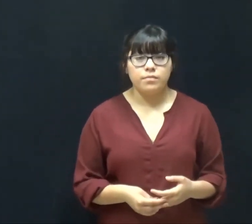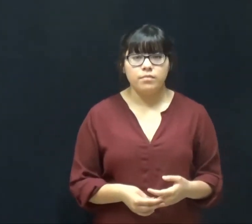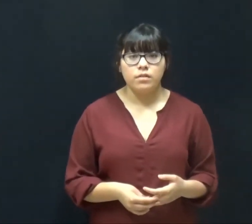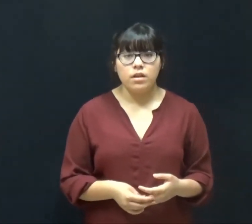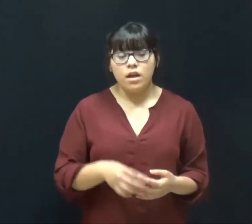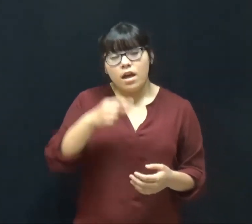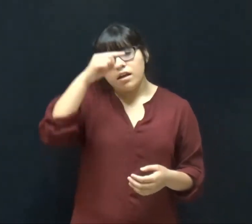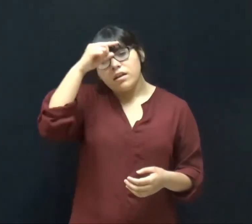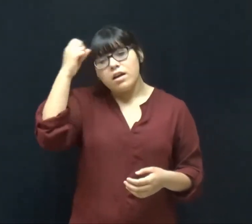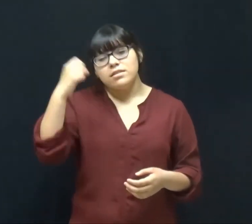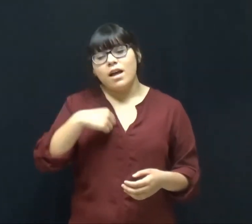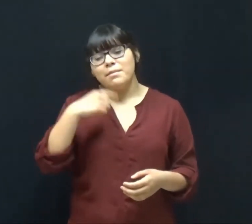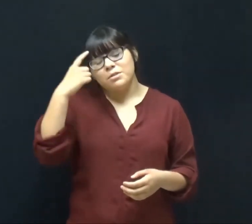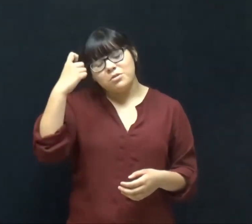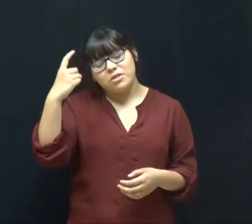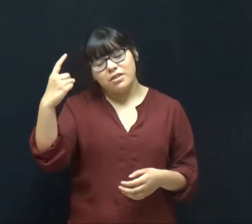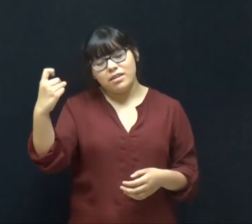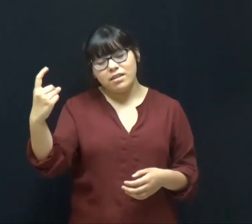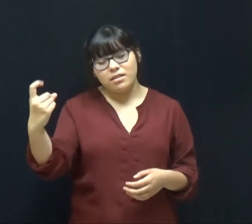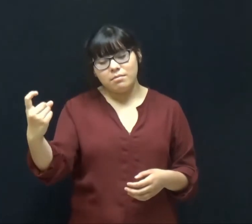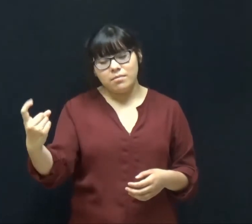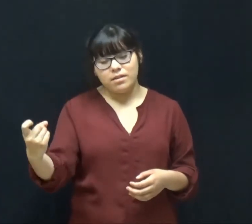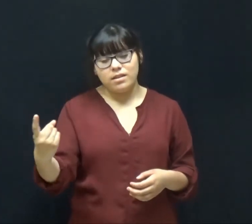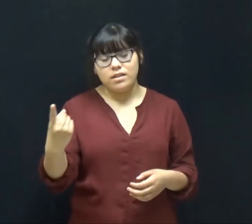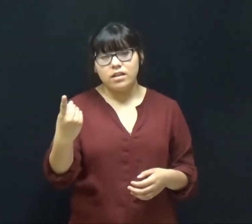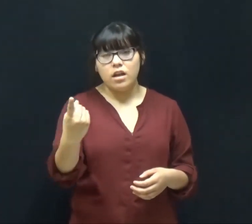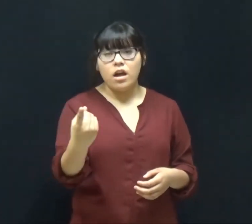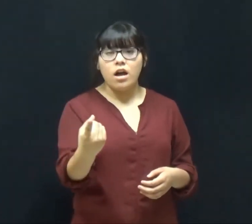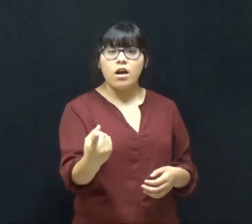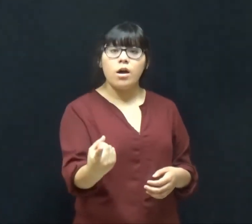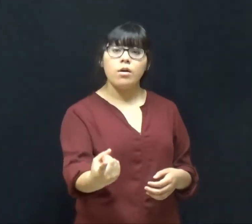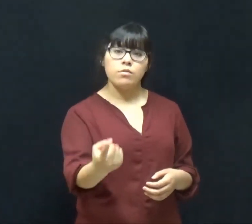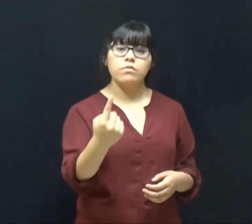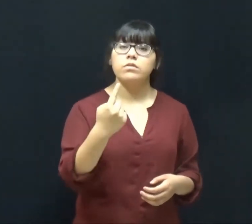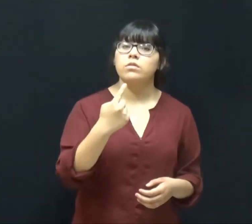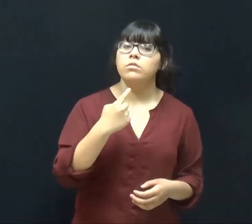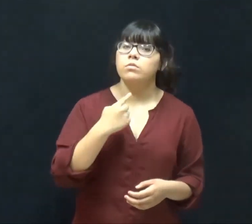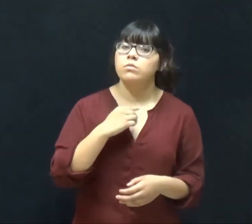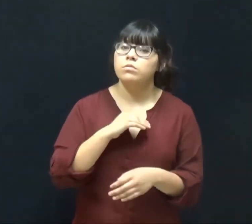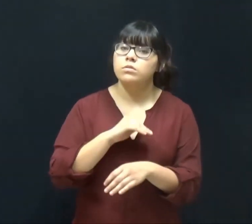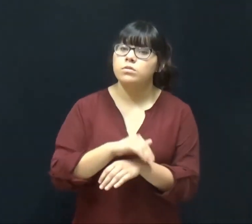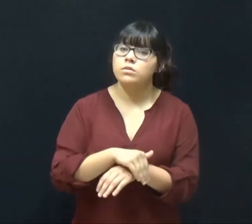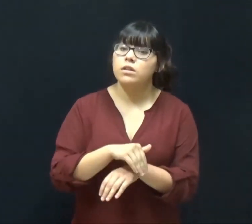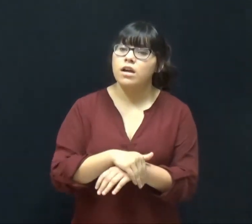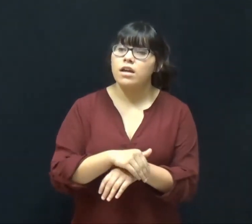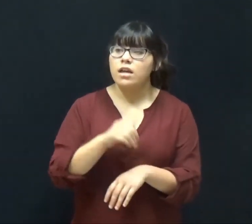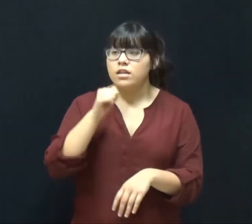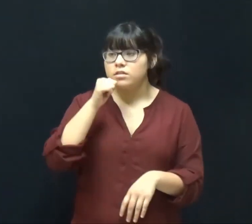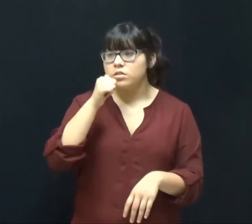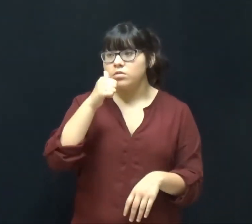Cause I'm dreaming of you tonight Till